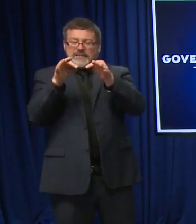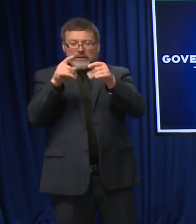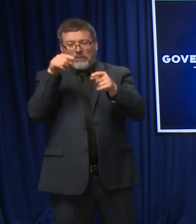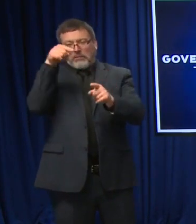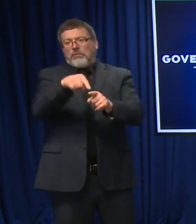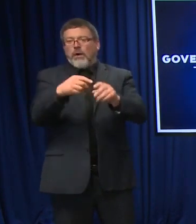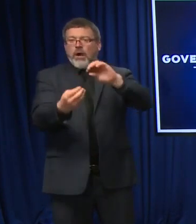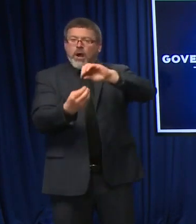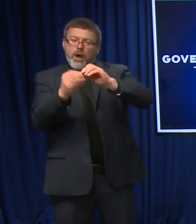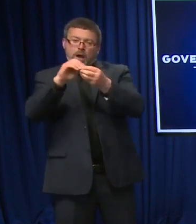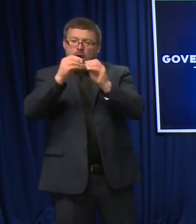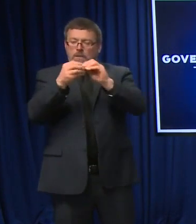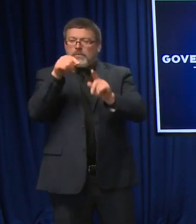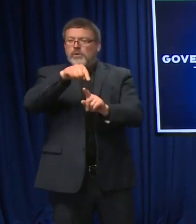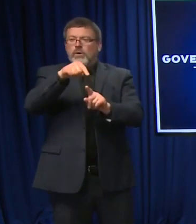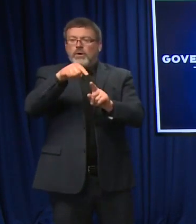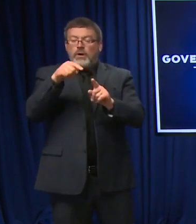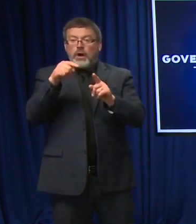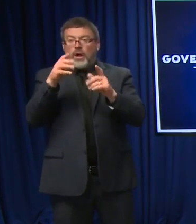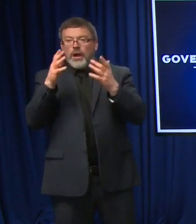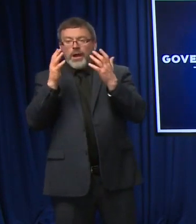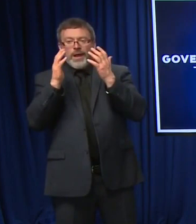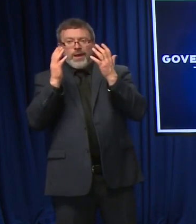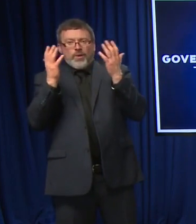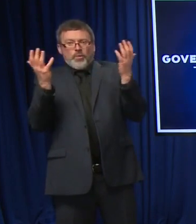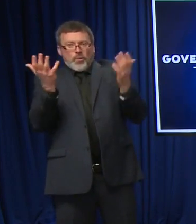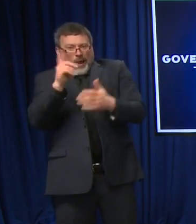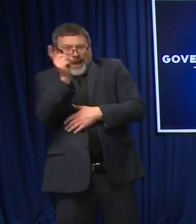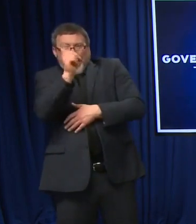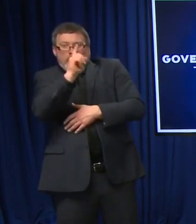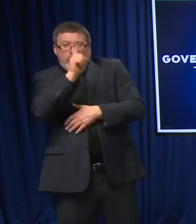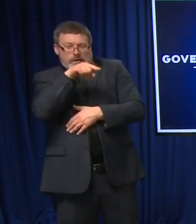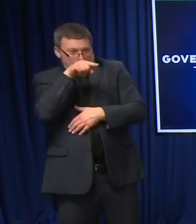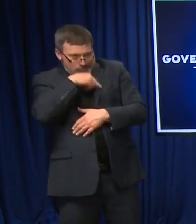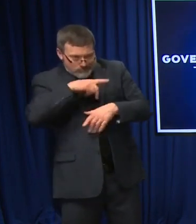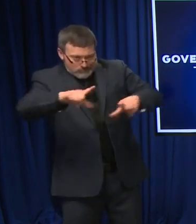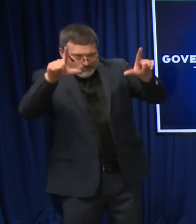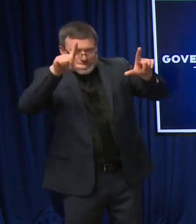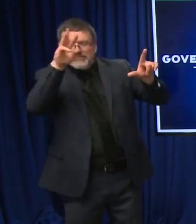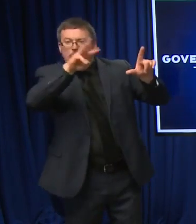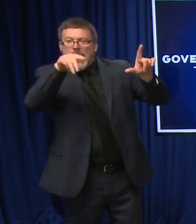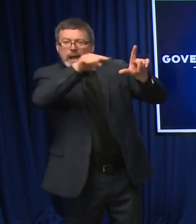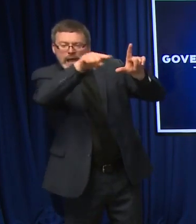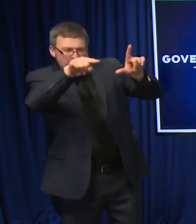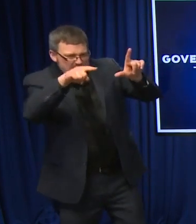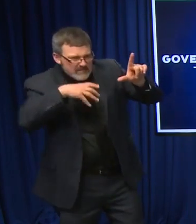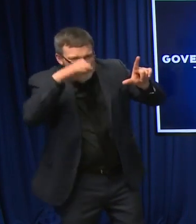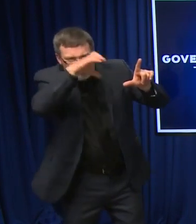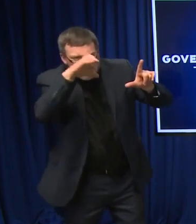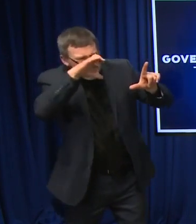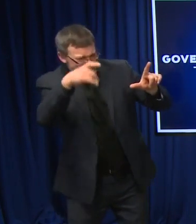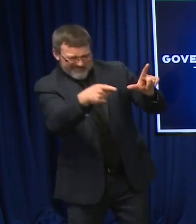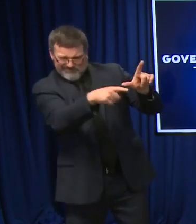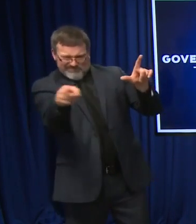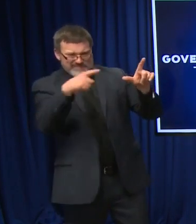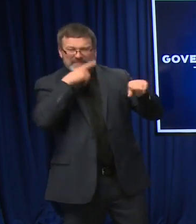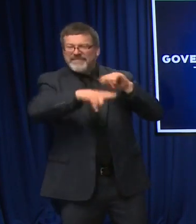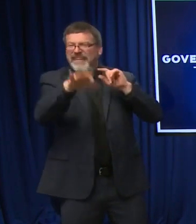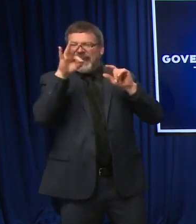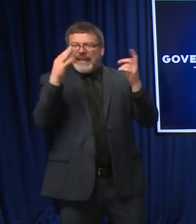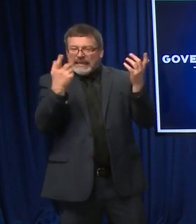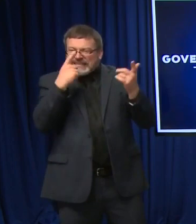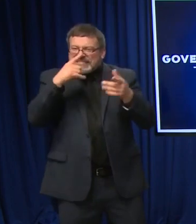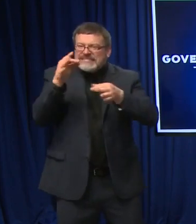the website is accurate? And is it still about 60% of the people who have not been